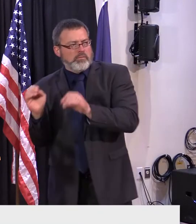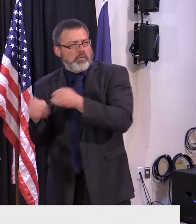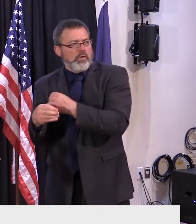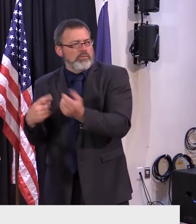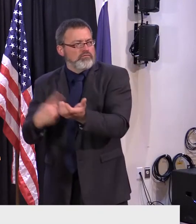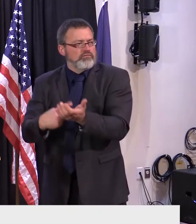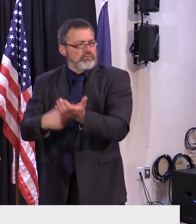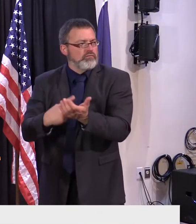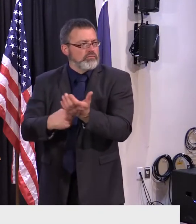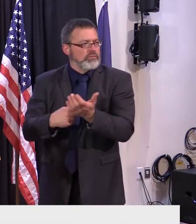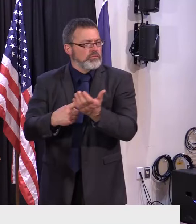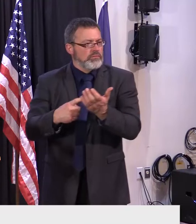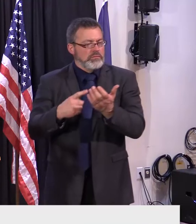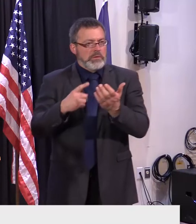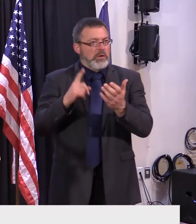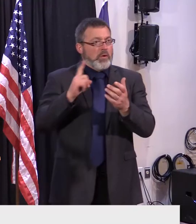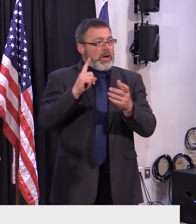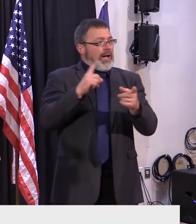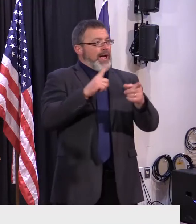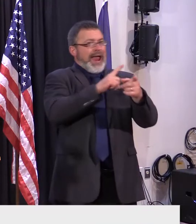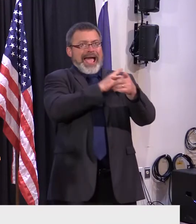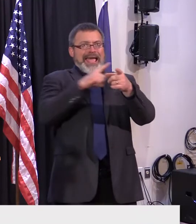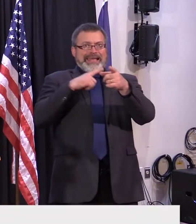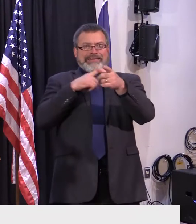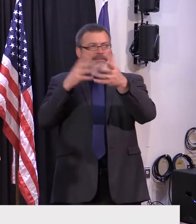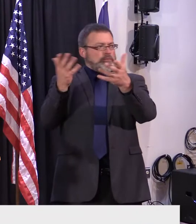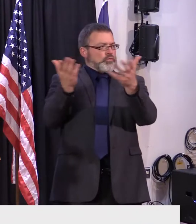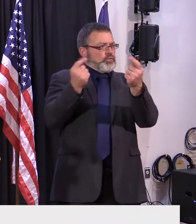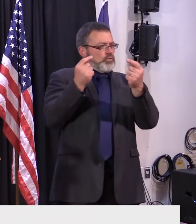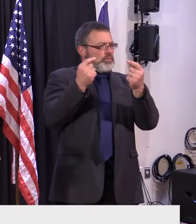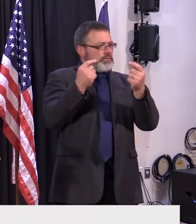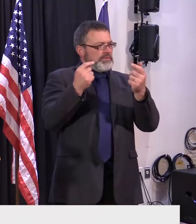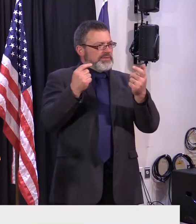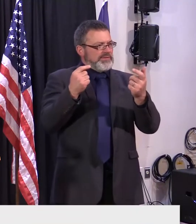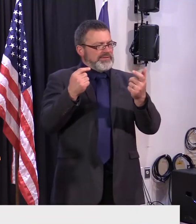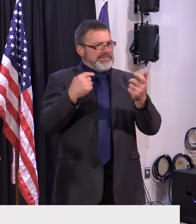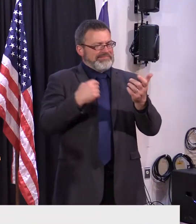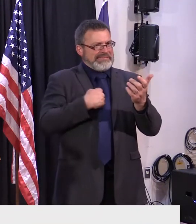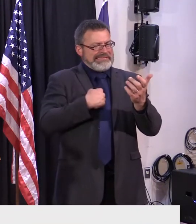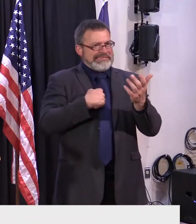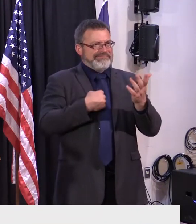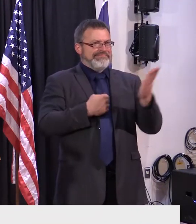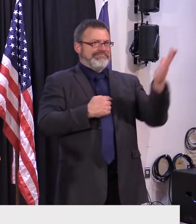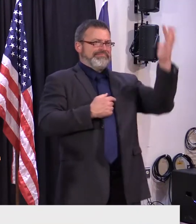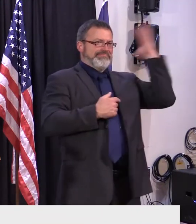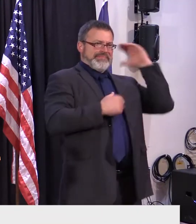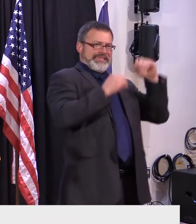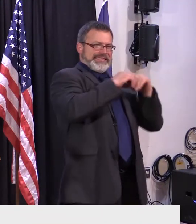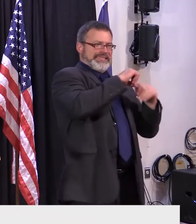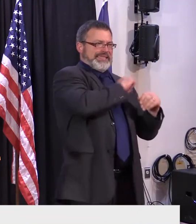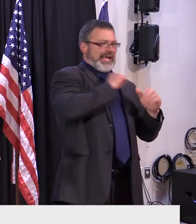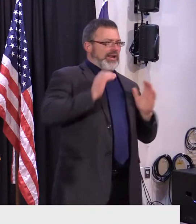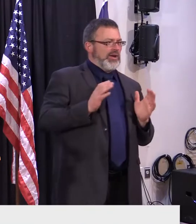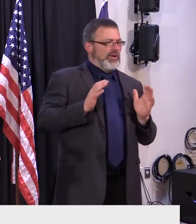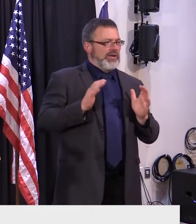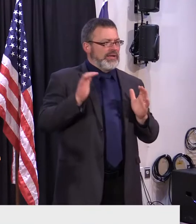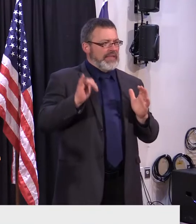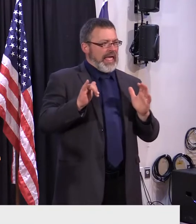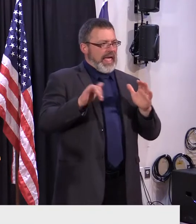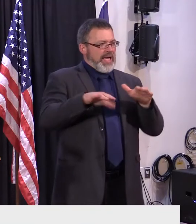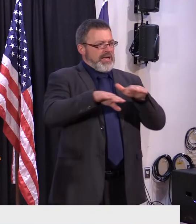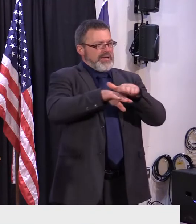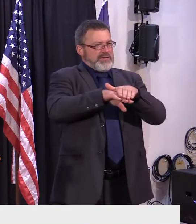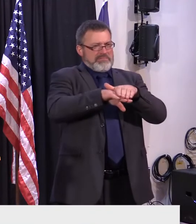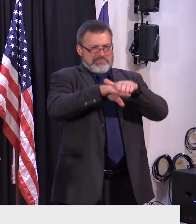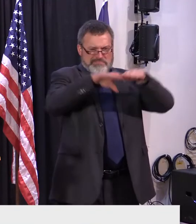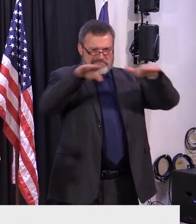action that was taken when I was in the Senate on two separate occasions, I believe. And there was